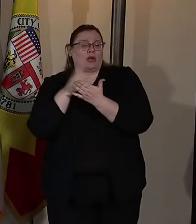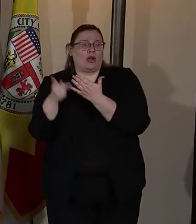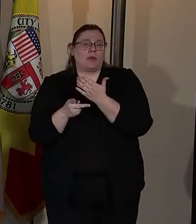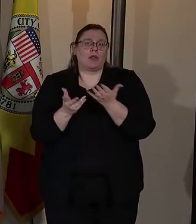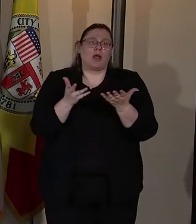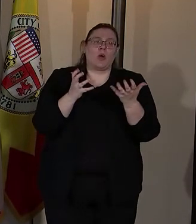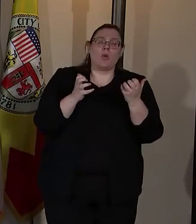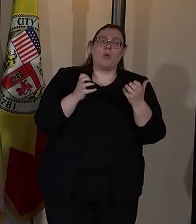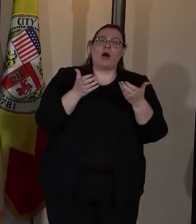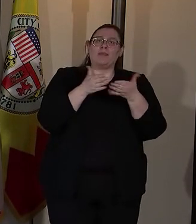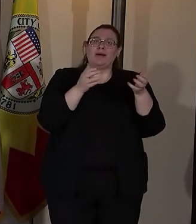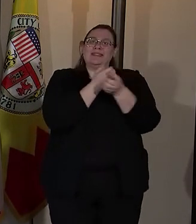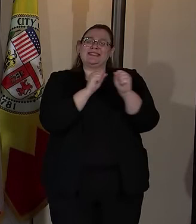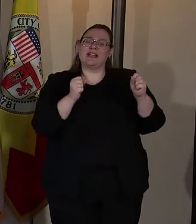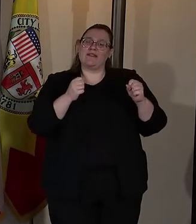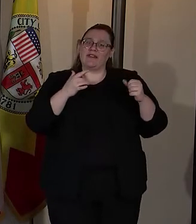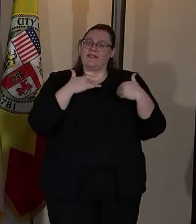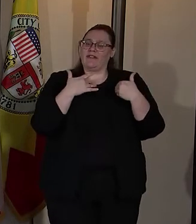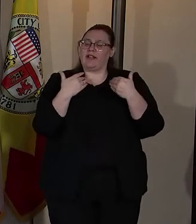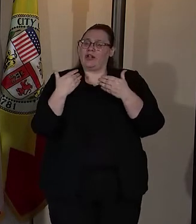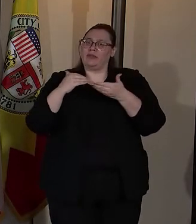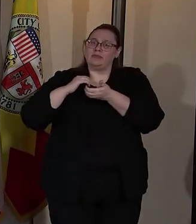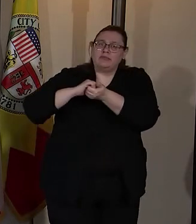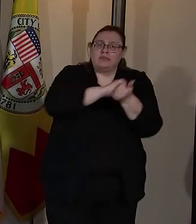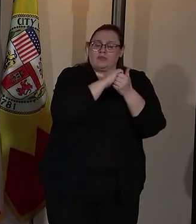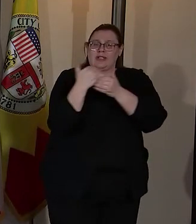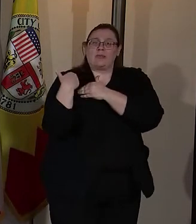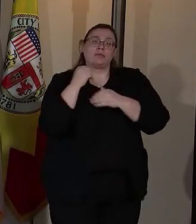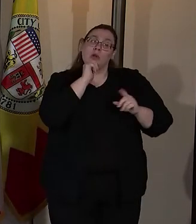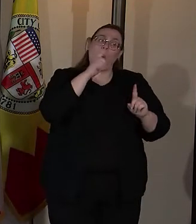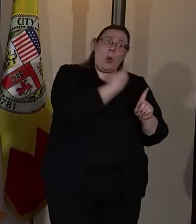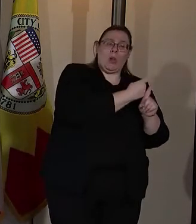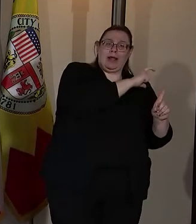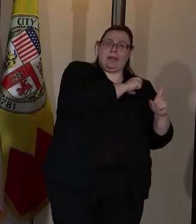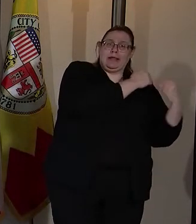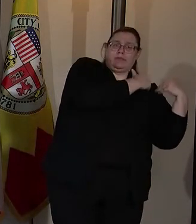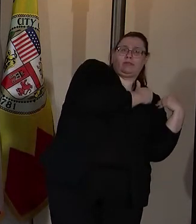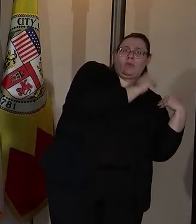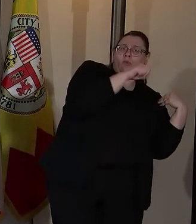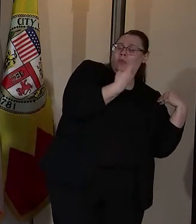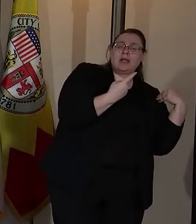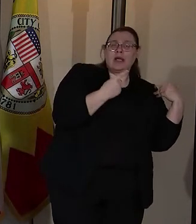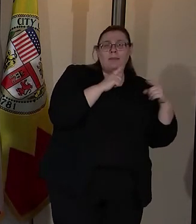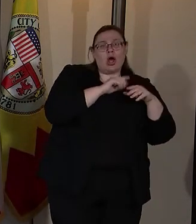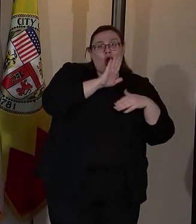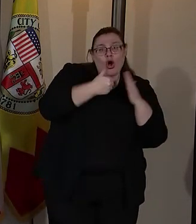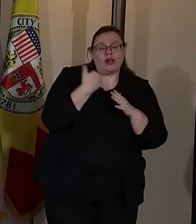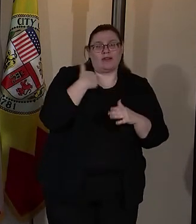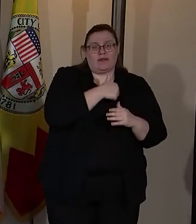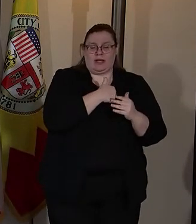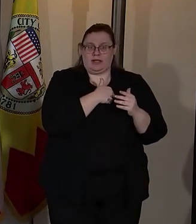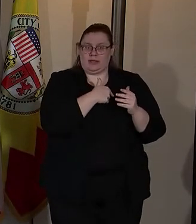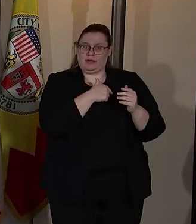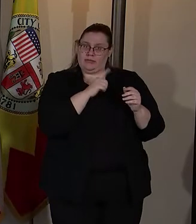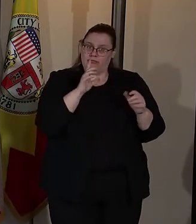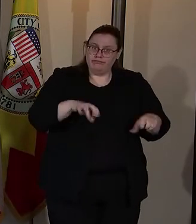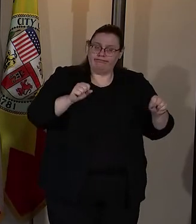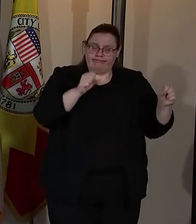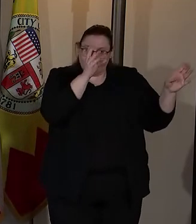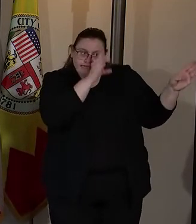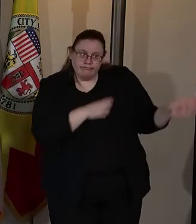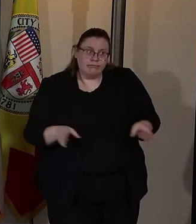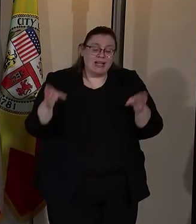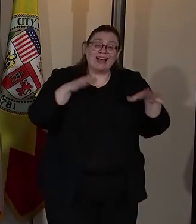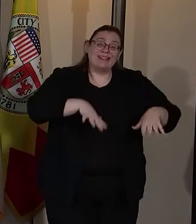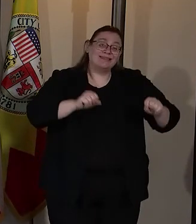-ownership of public safety don't just put that on the shoulder of police officers but who ask each one of us to plan and to